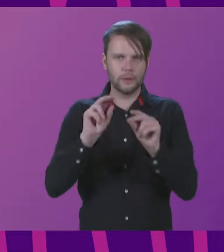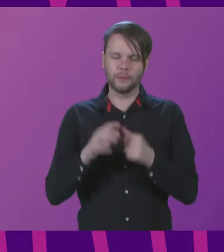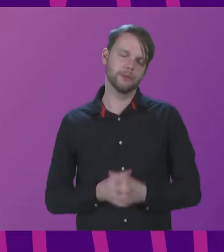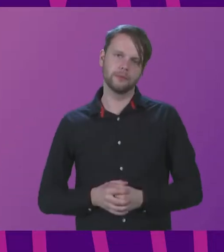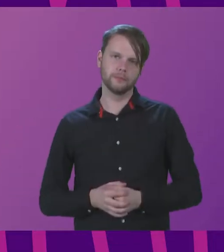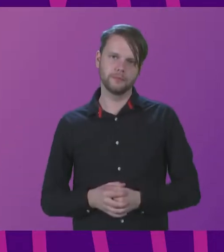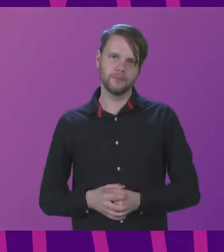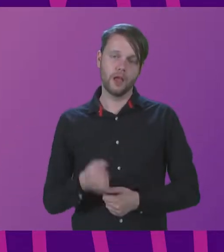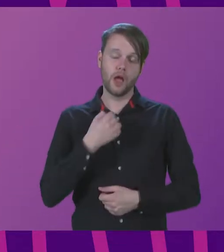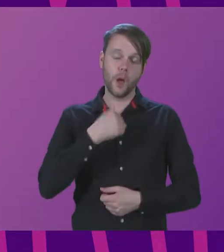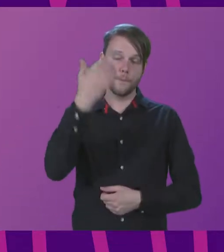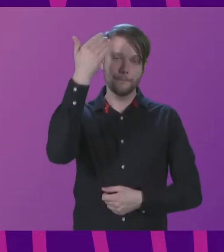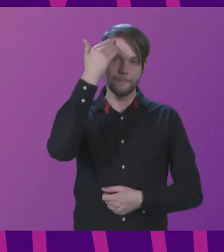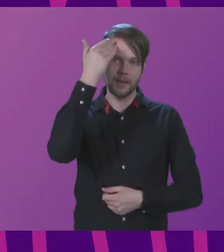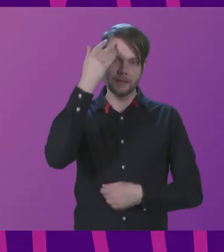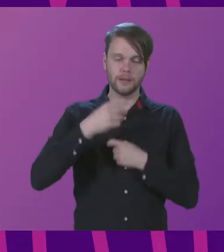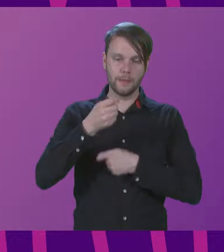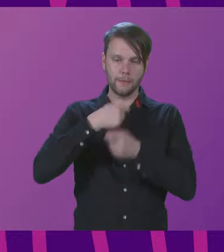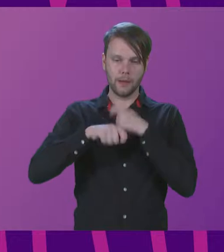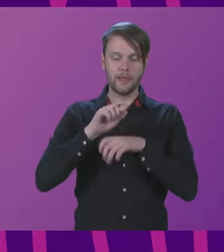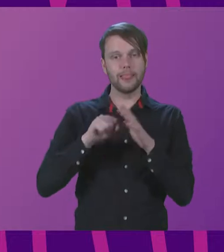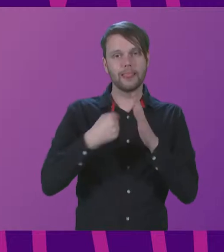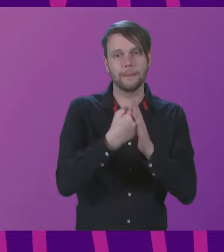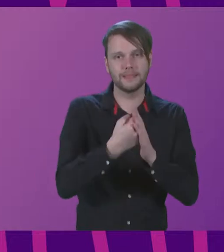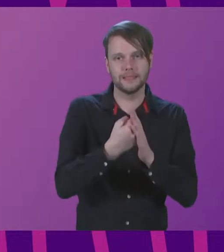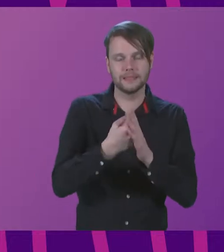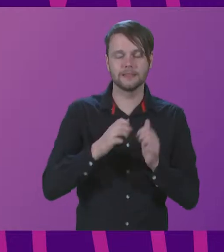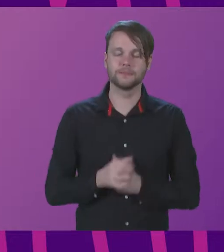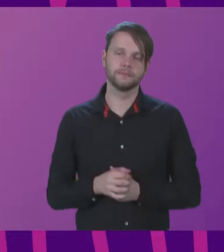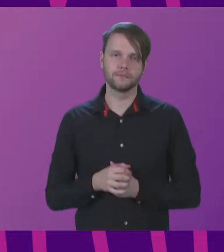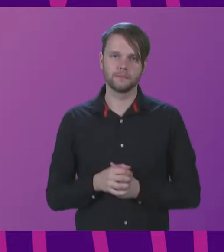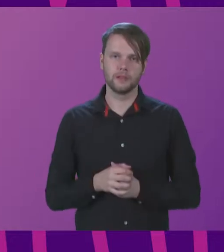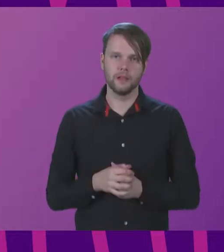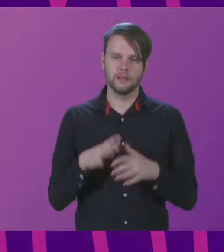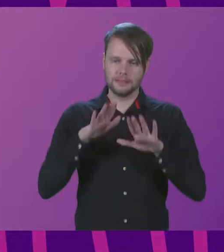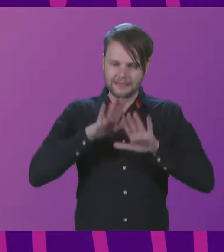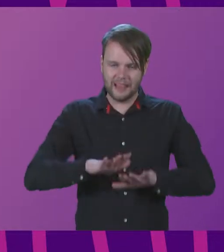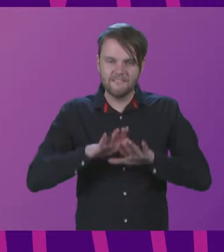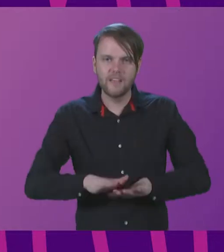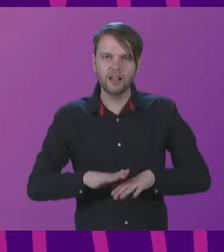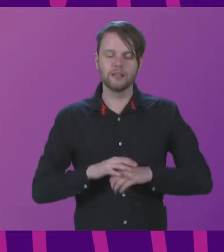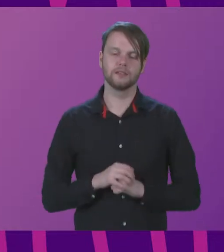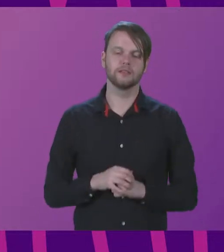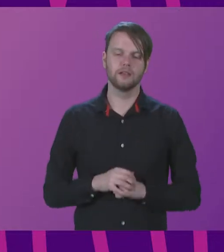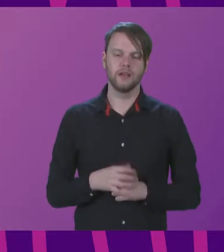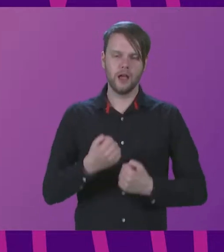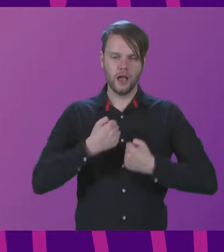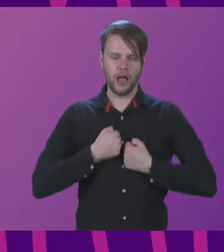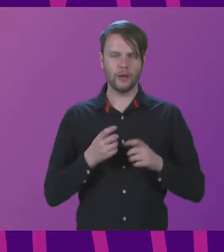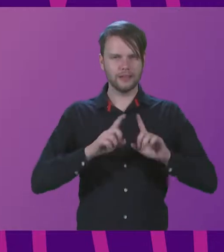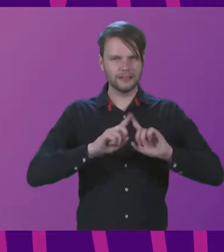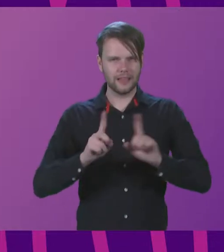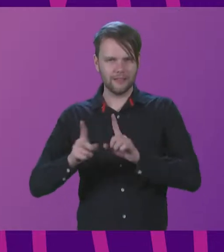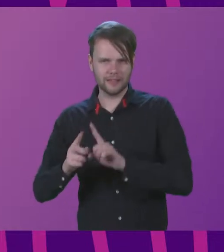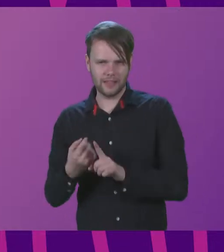Our minds become limited, stifled. Our differences are surely